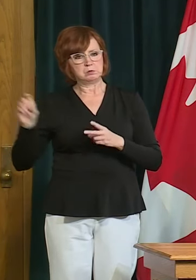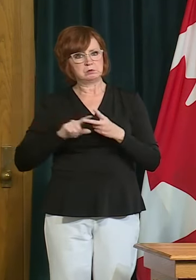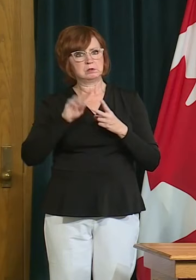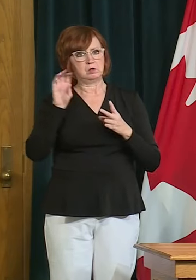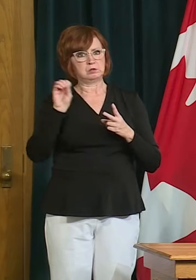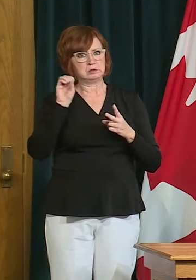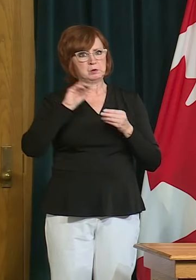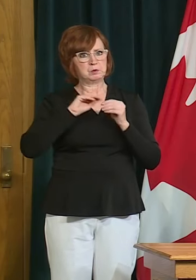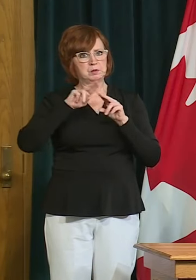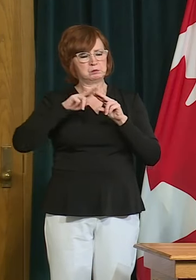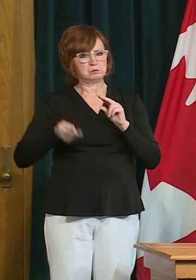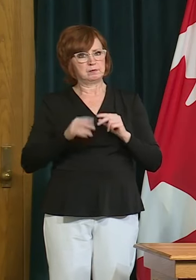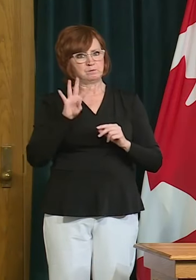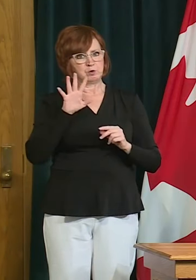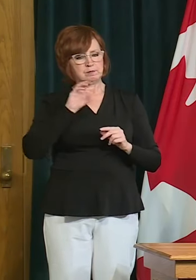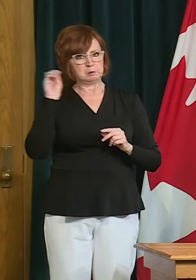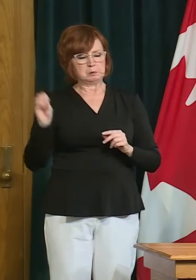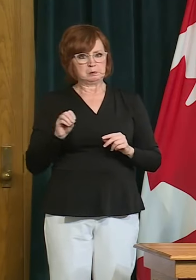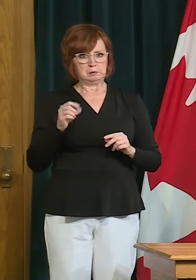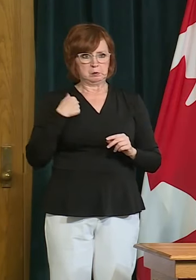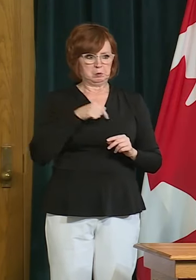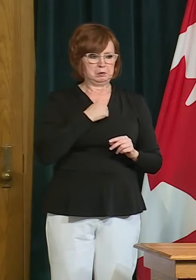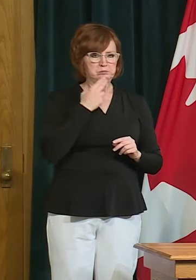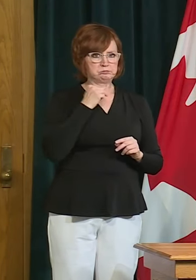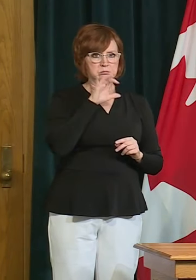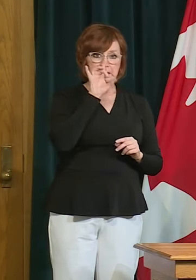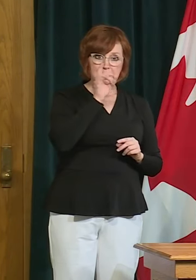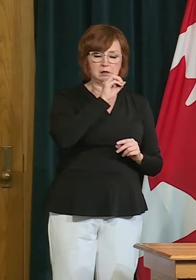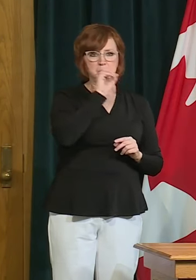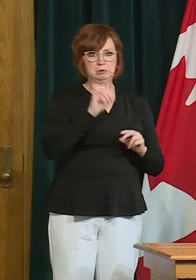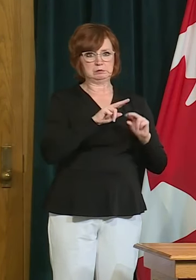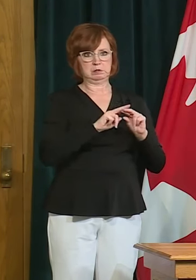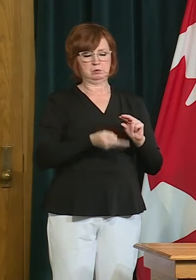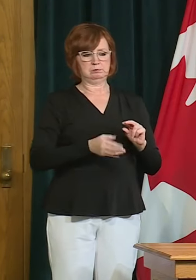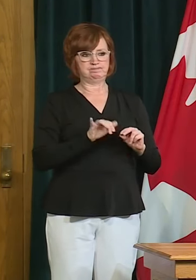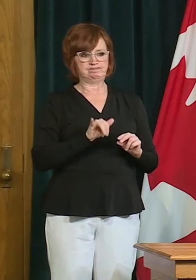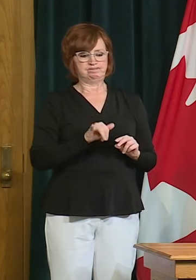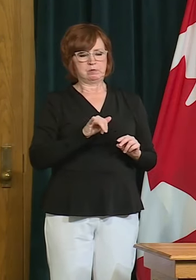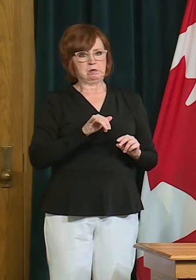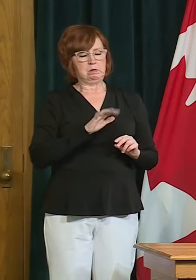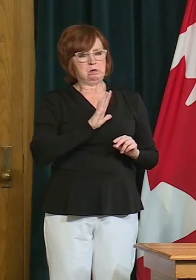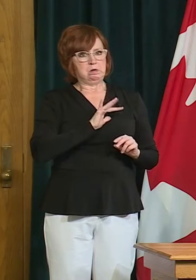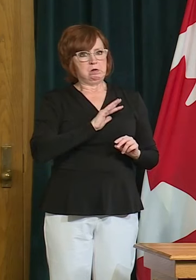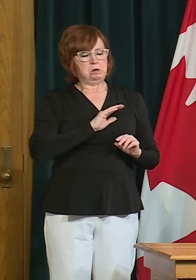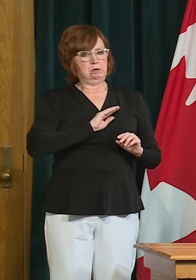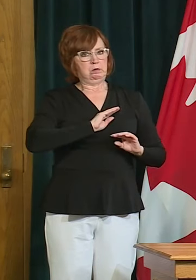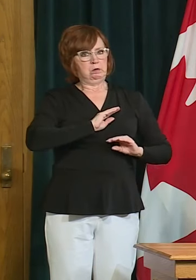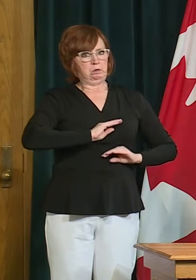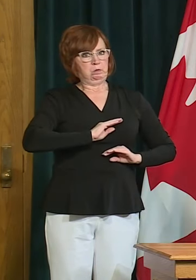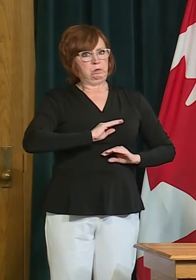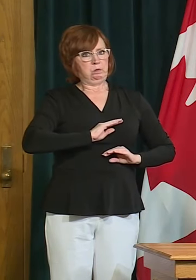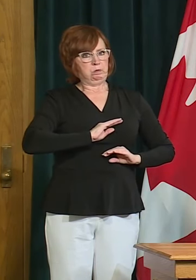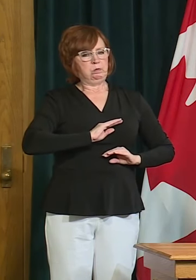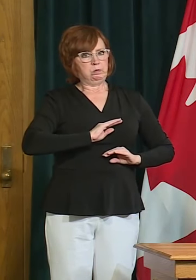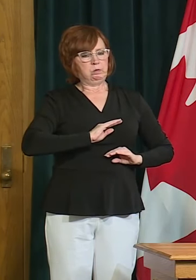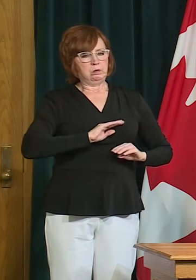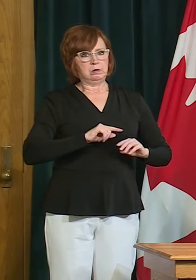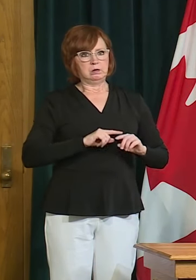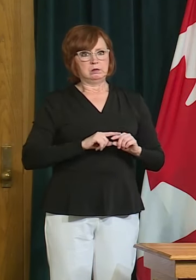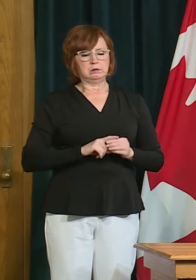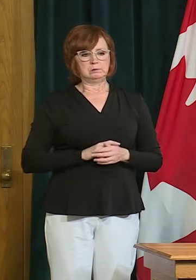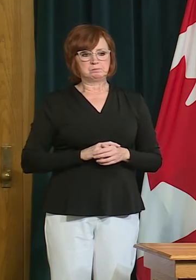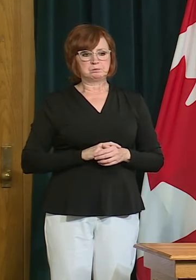45 again we we led the nation in uh in in our export uh export numbers uh here today